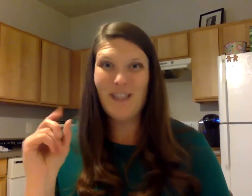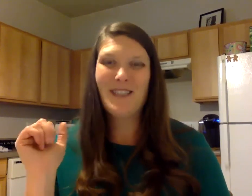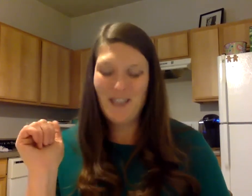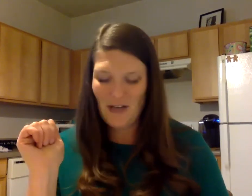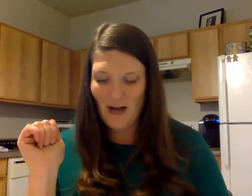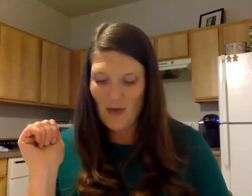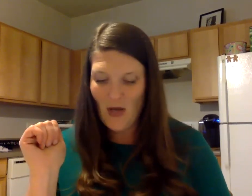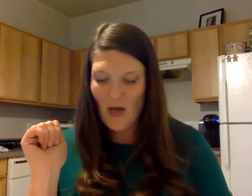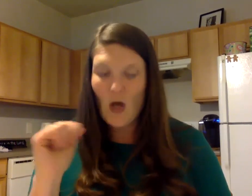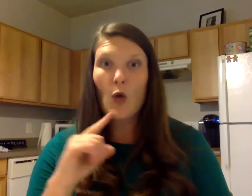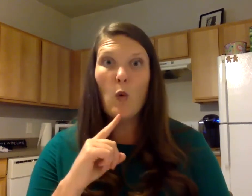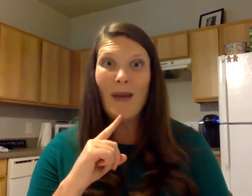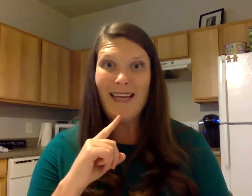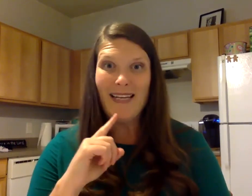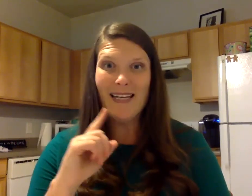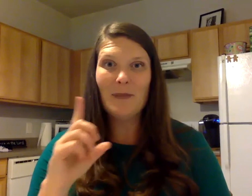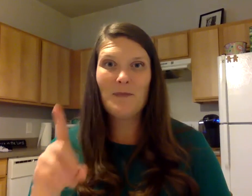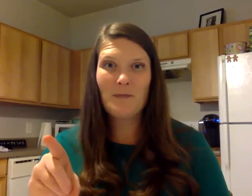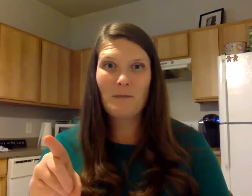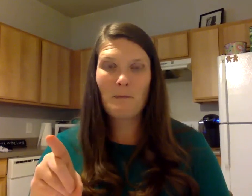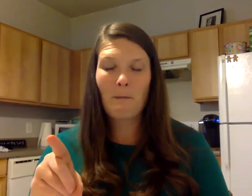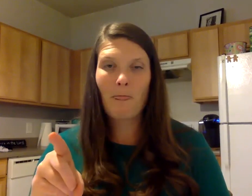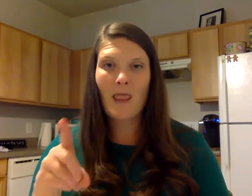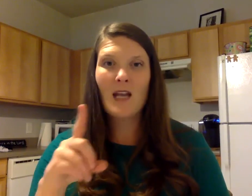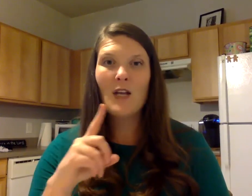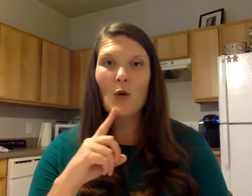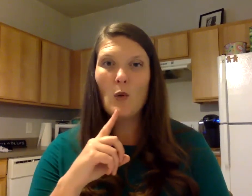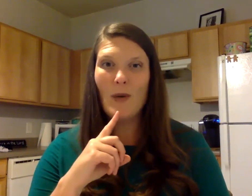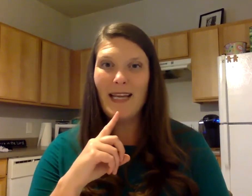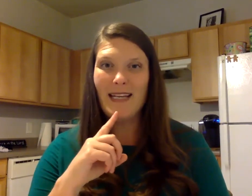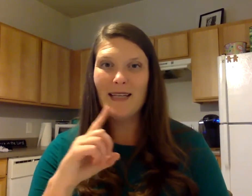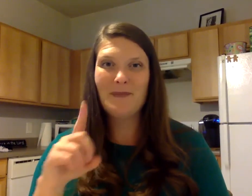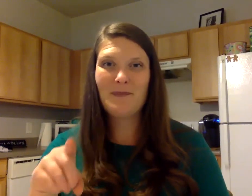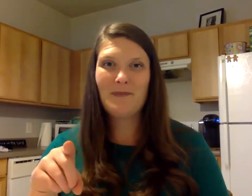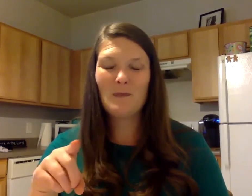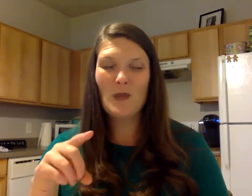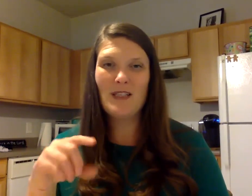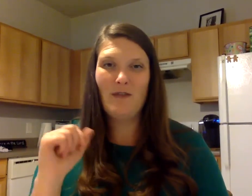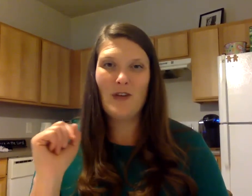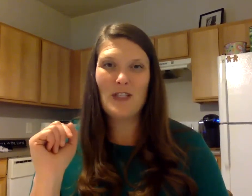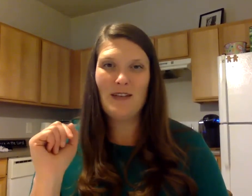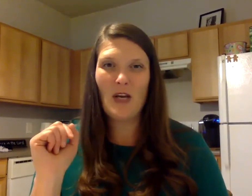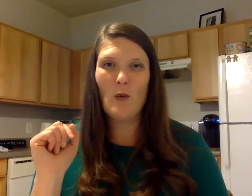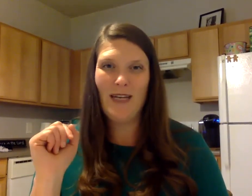job queen queen that's the first sound in queen